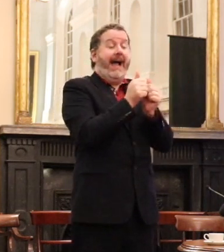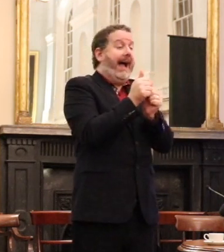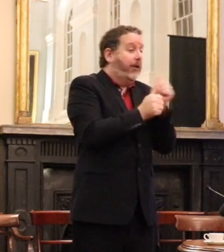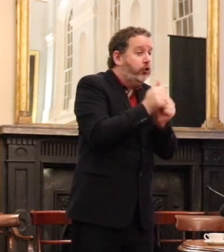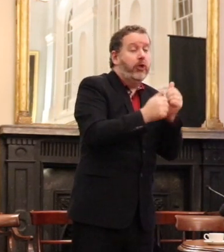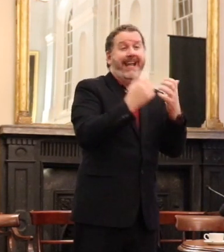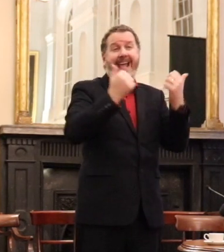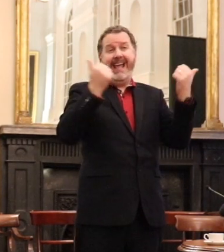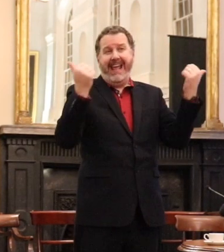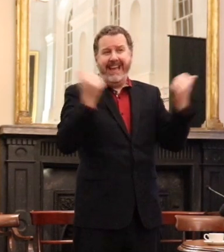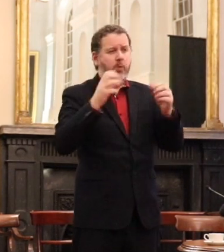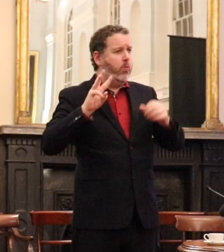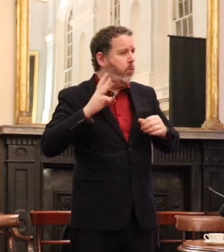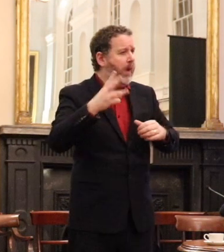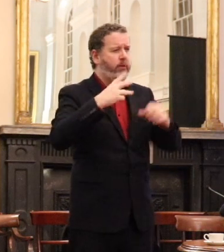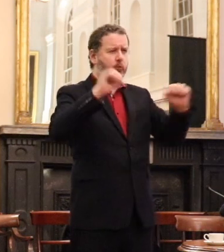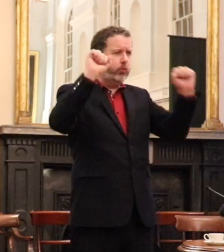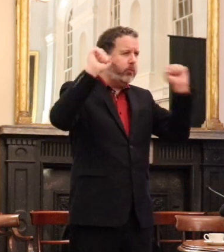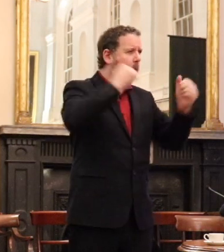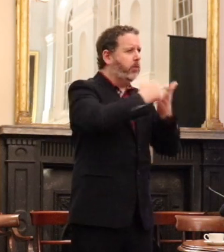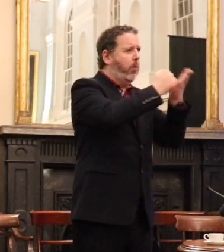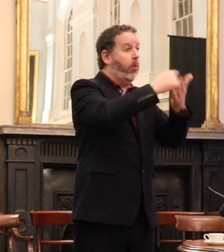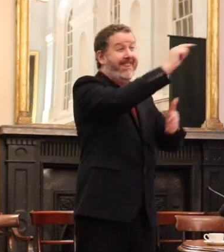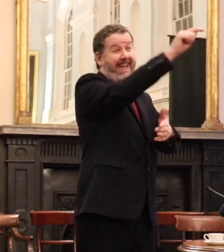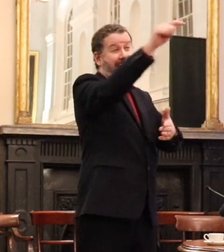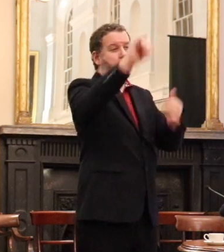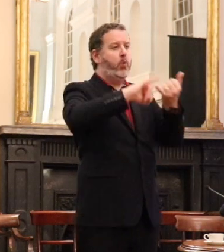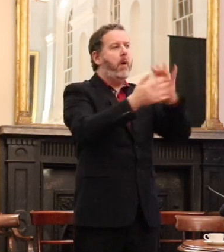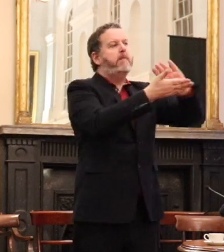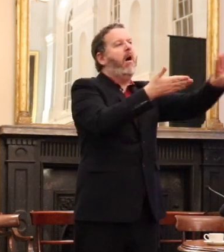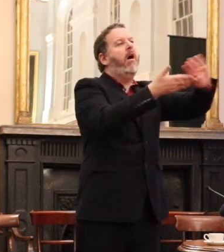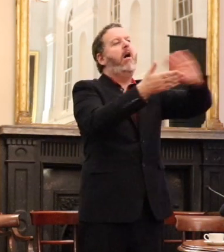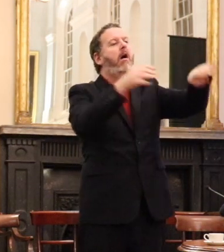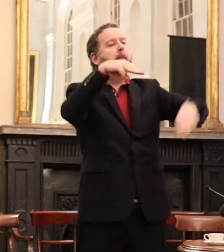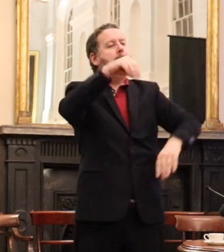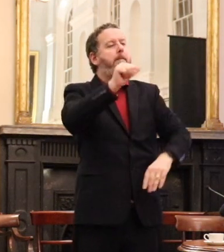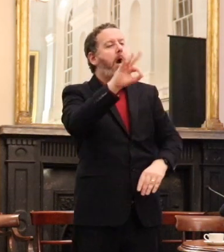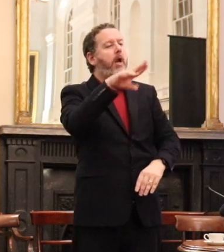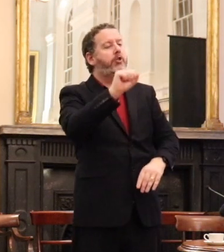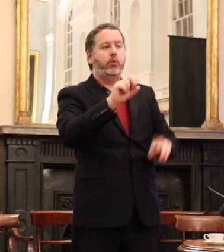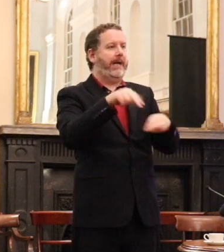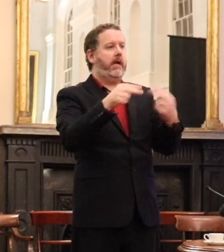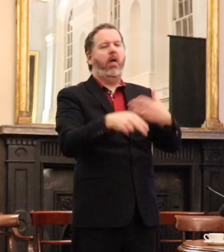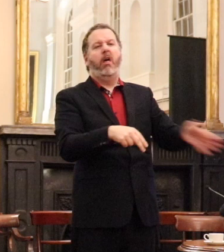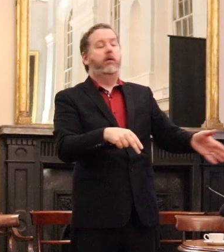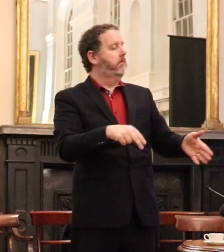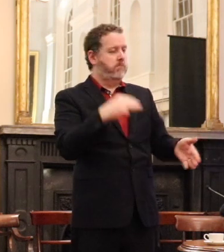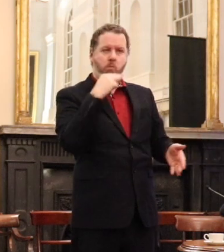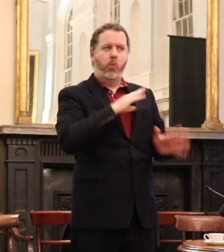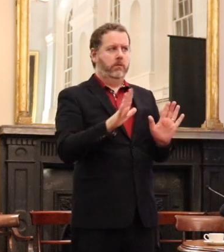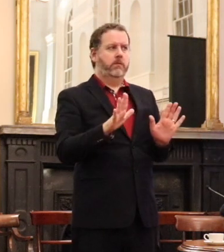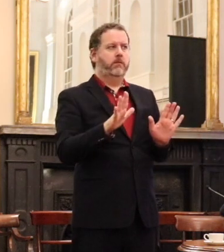of support for people who are on the margins. For those of you who have